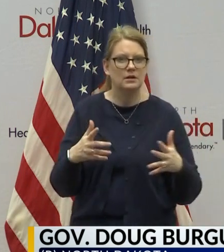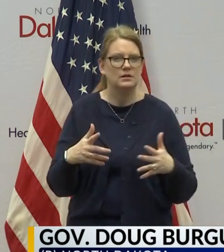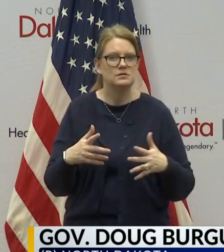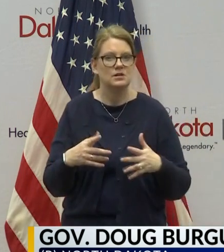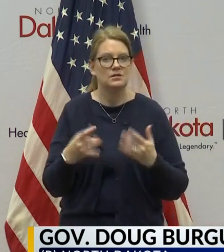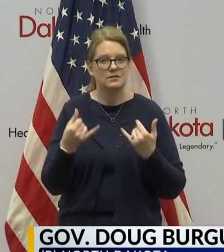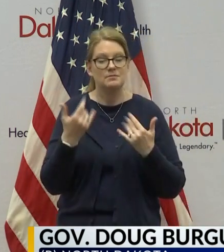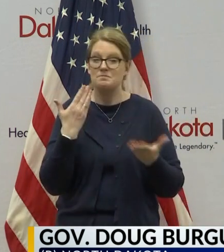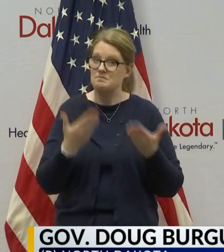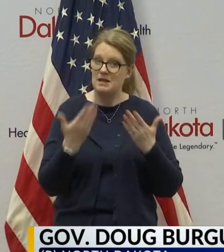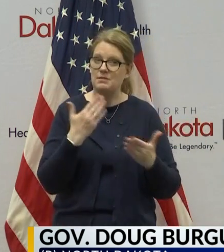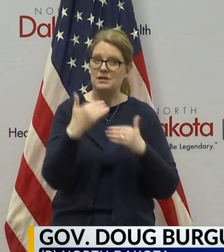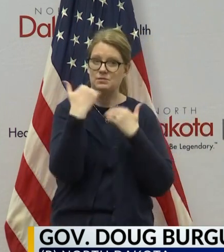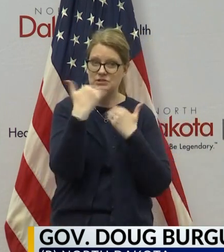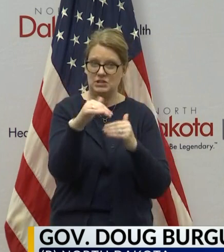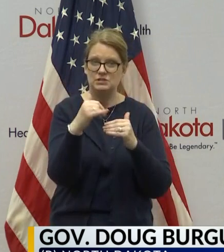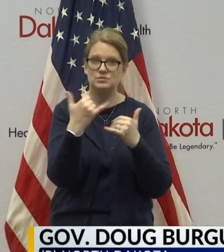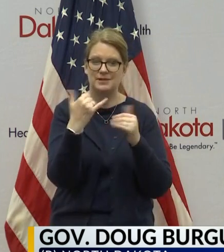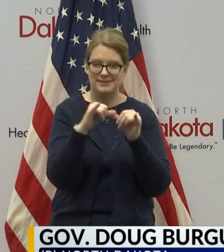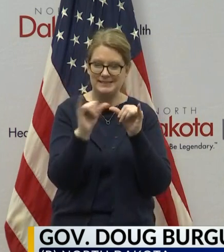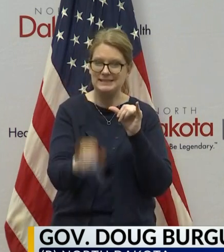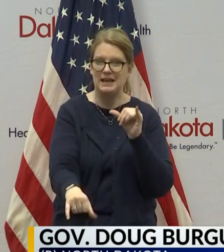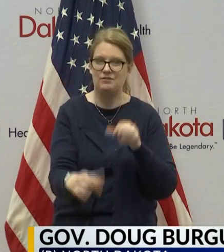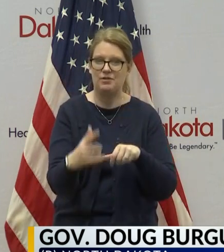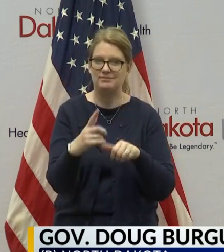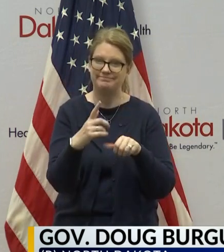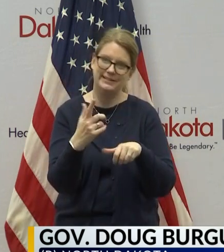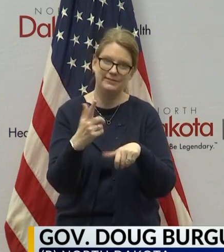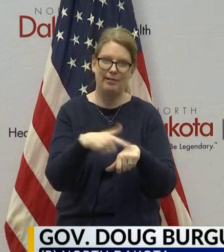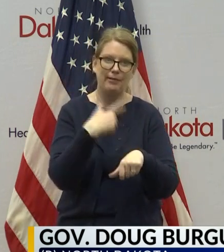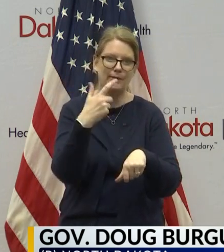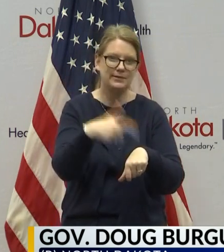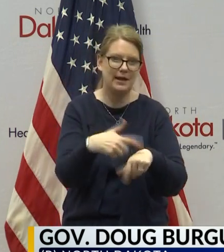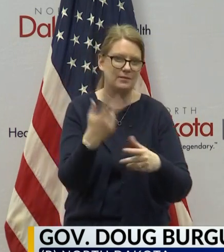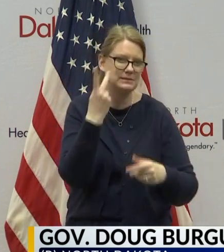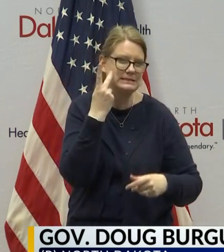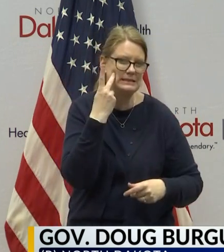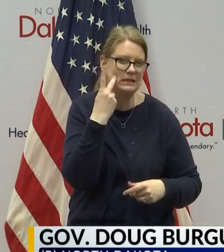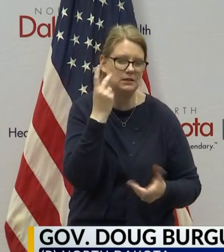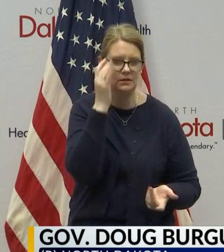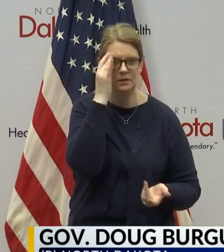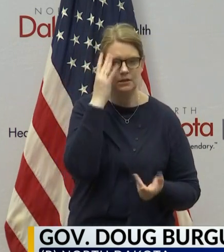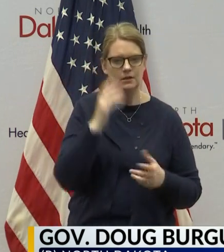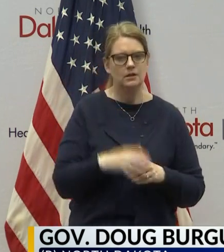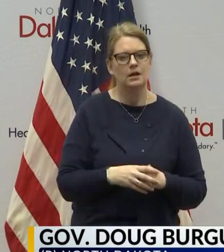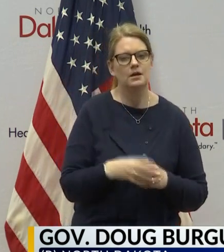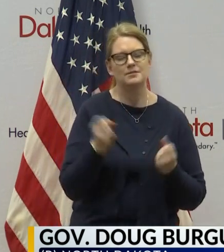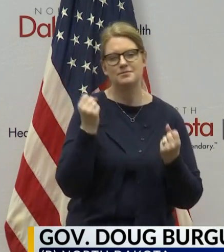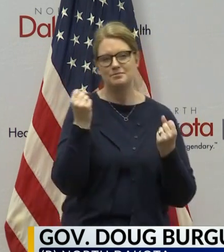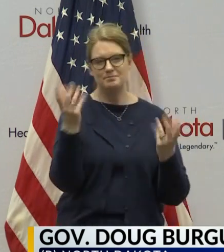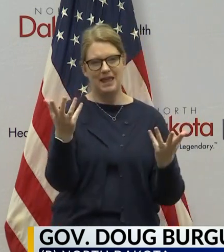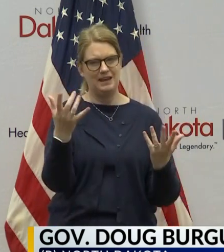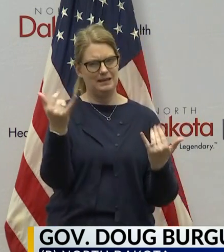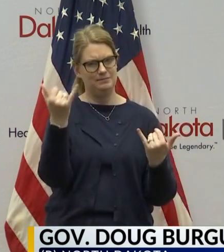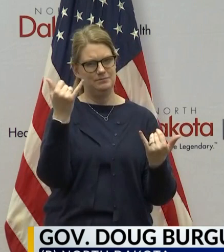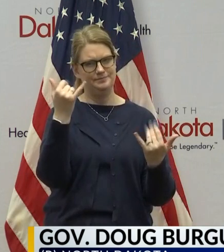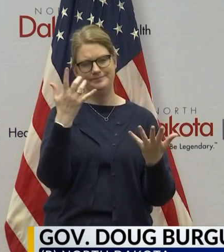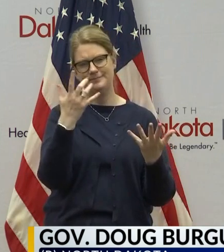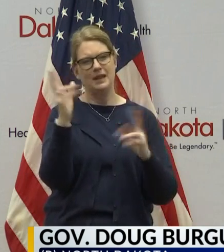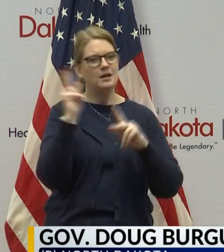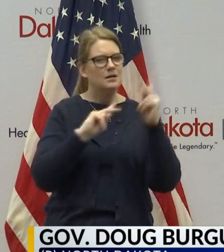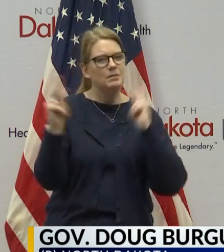to be in place longer. But one of the key things we're trying to really keep an eye on, because there have been a lot of calls for